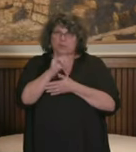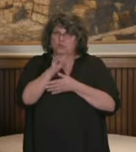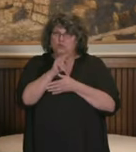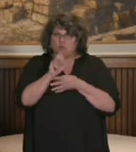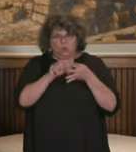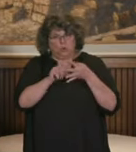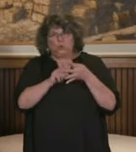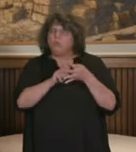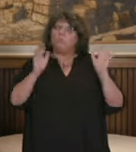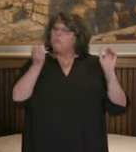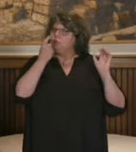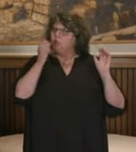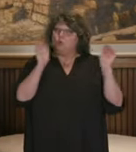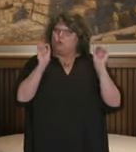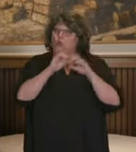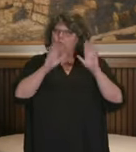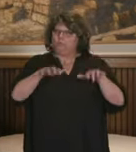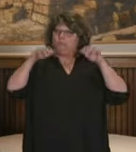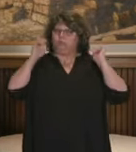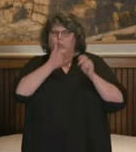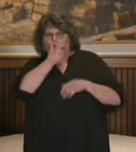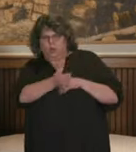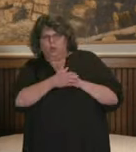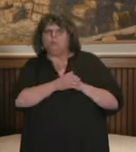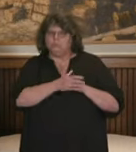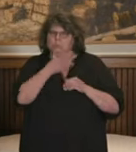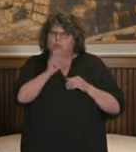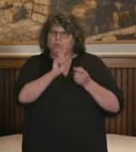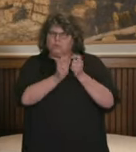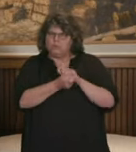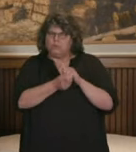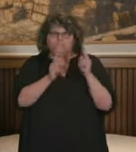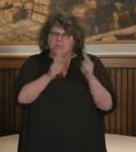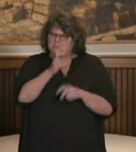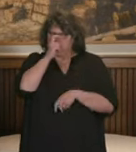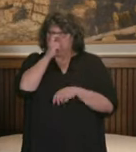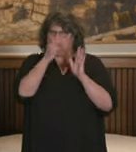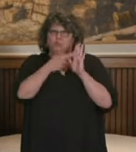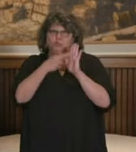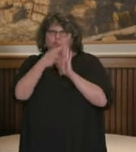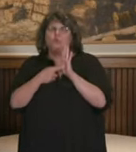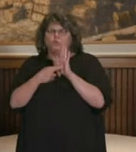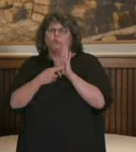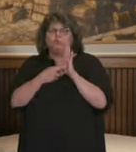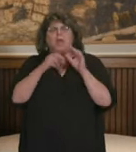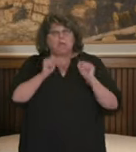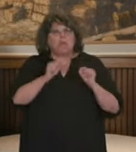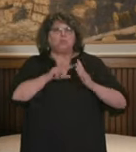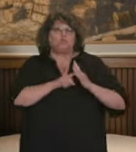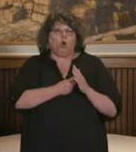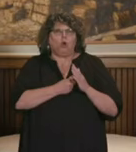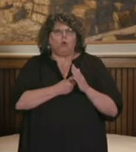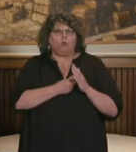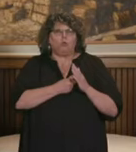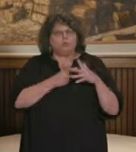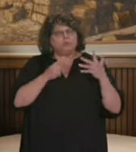without spectators and modifications and very prescriptive conditions, also can begin to